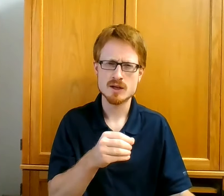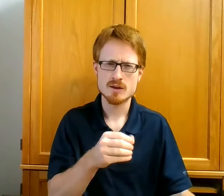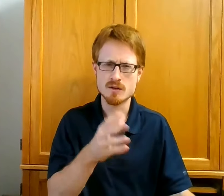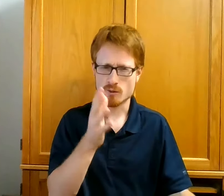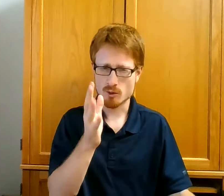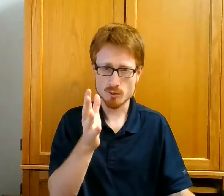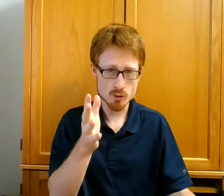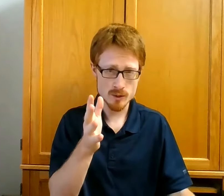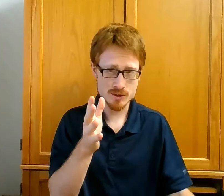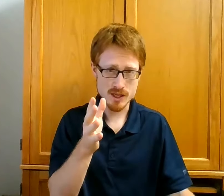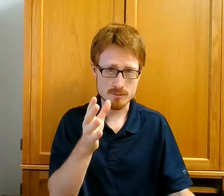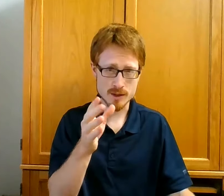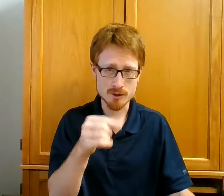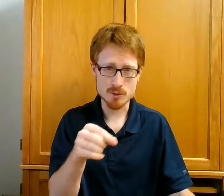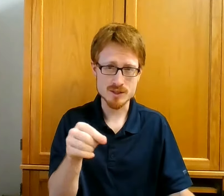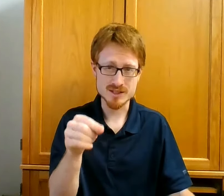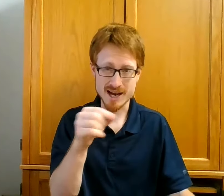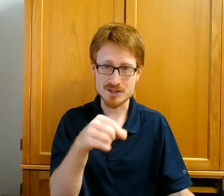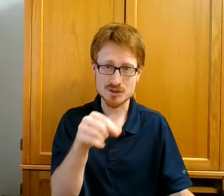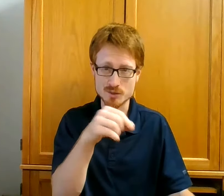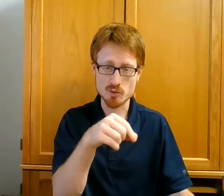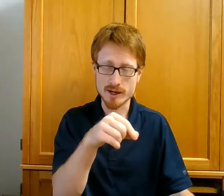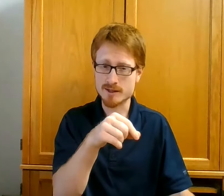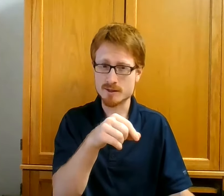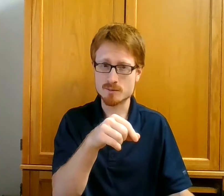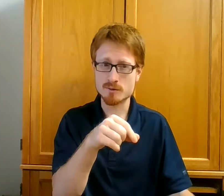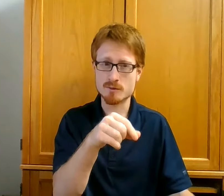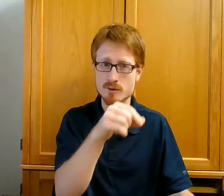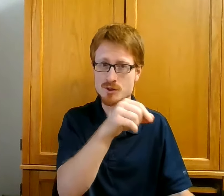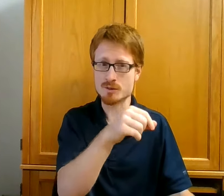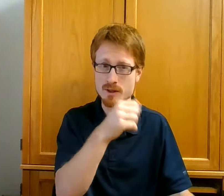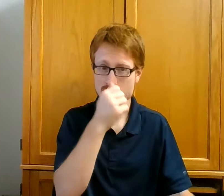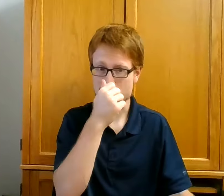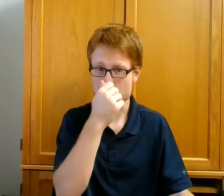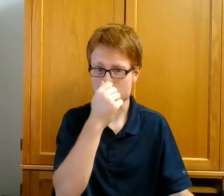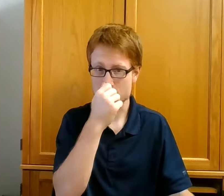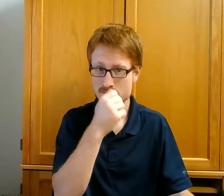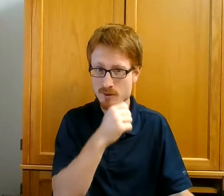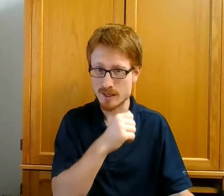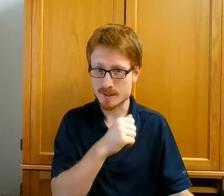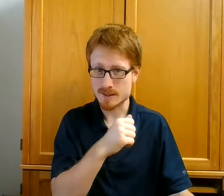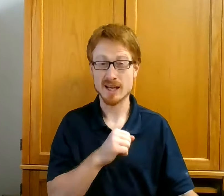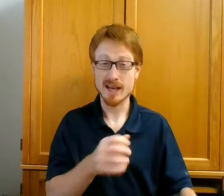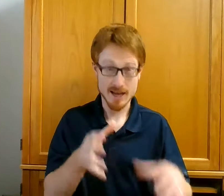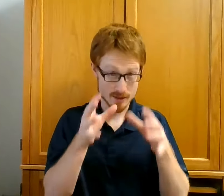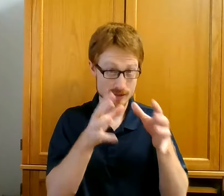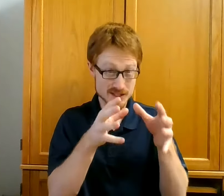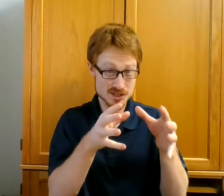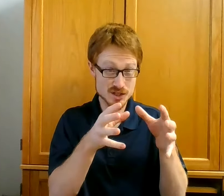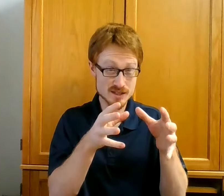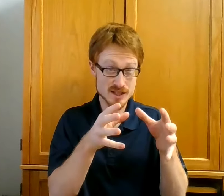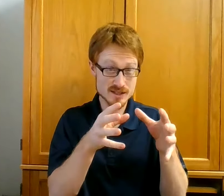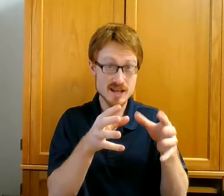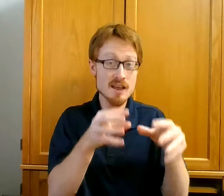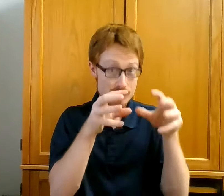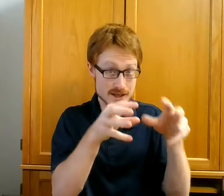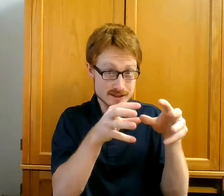There were rumors that Mary was actually pregnant before she married Joseph, right? And this Jesus? This